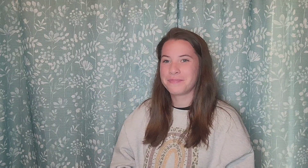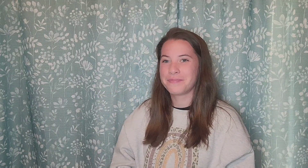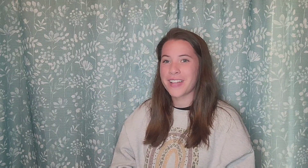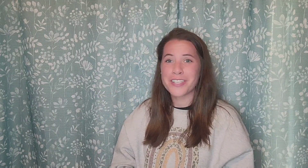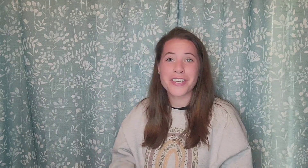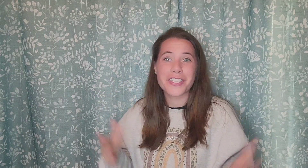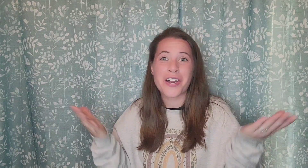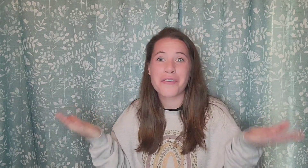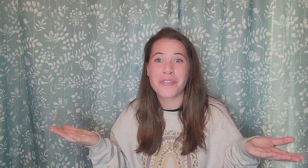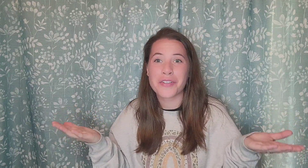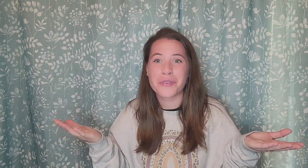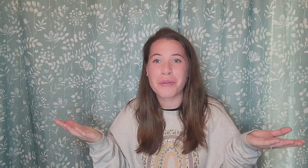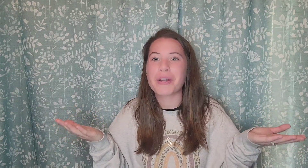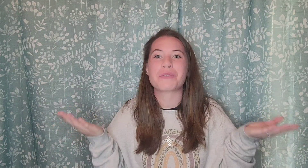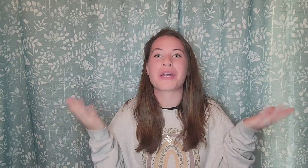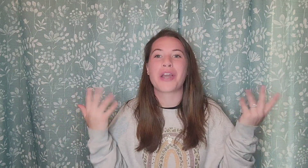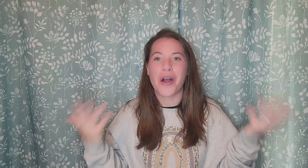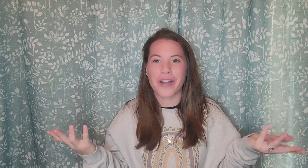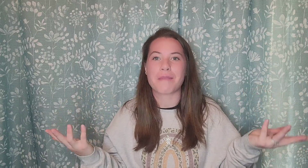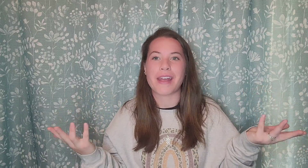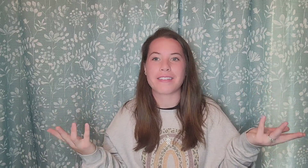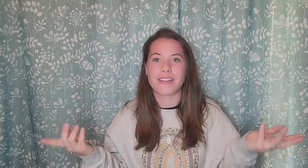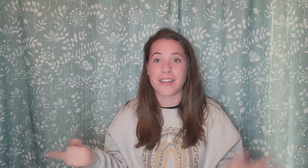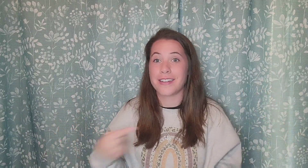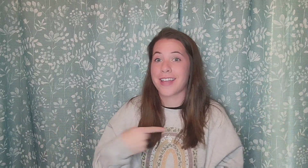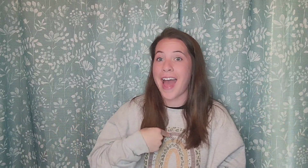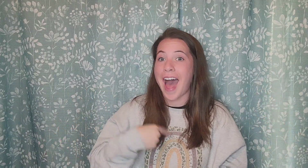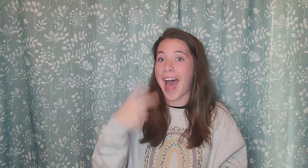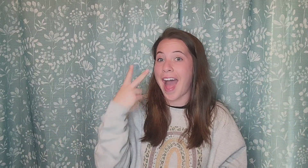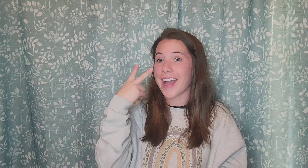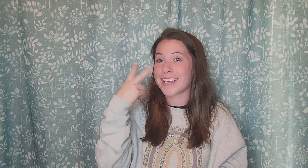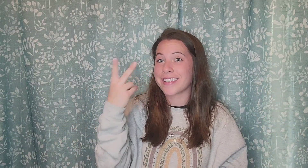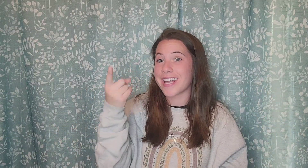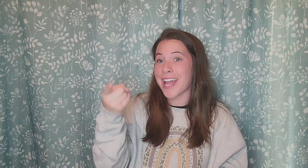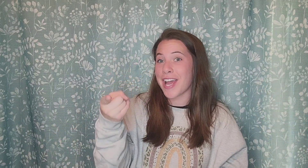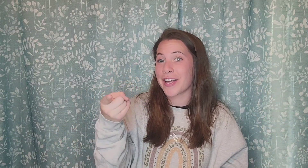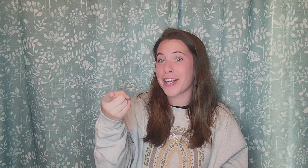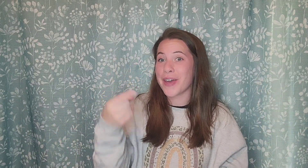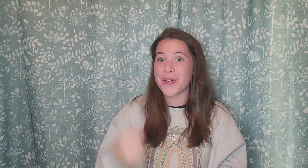You. Just in our first three words we can already make a sentence. I see you.